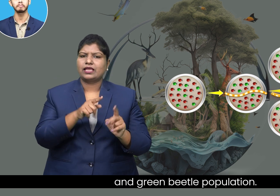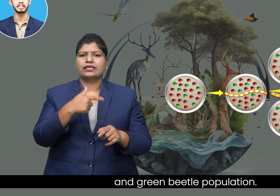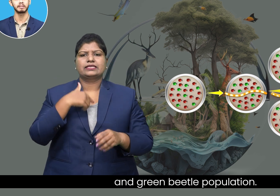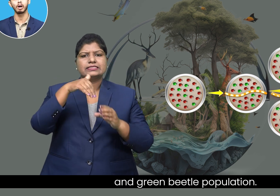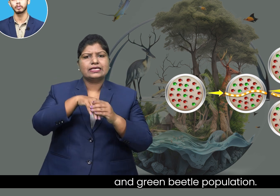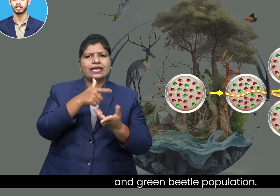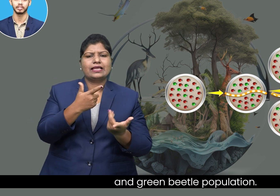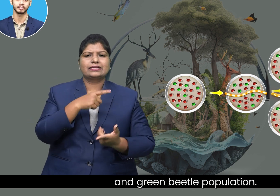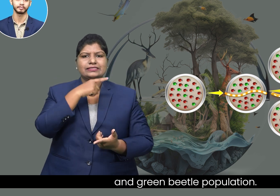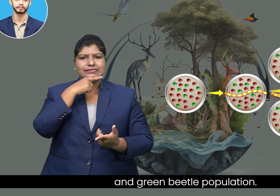beetle population.